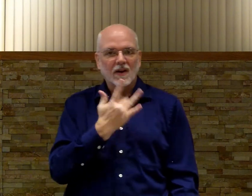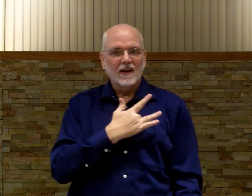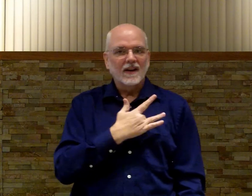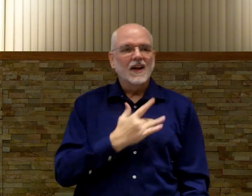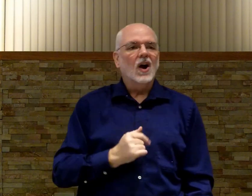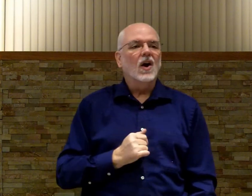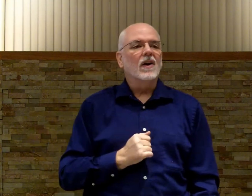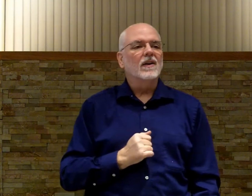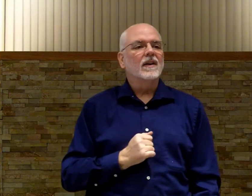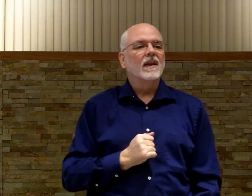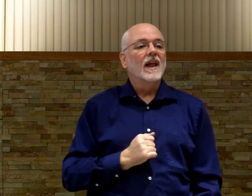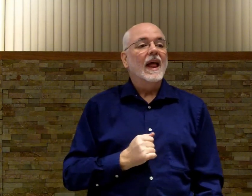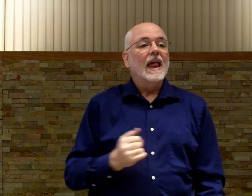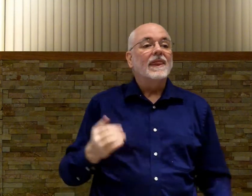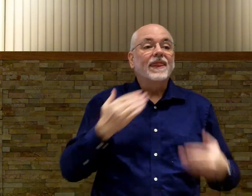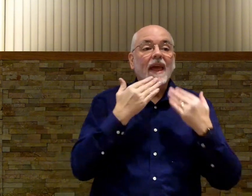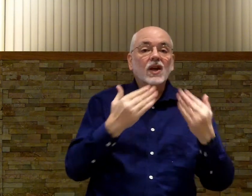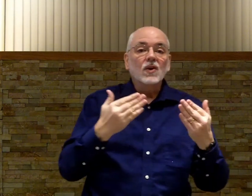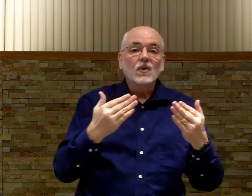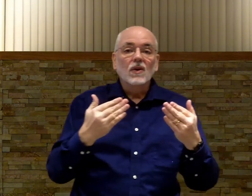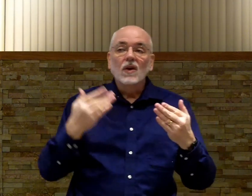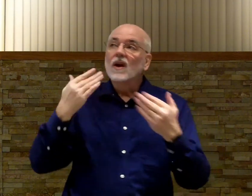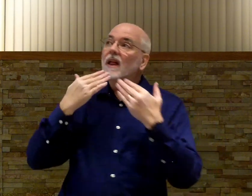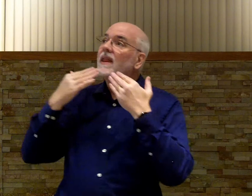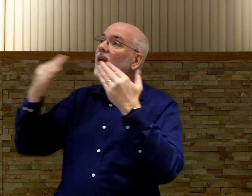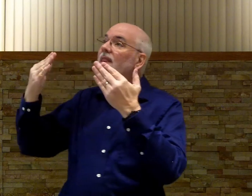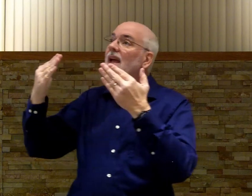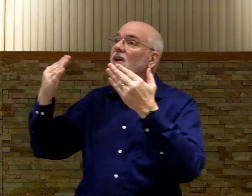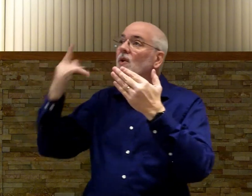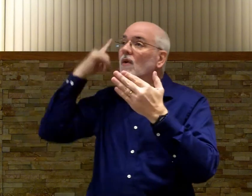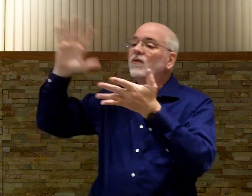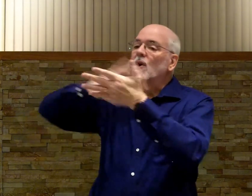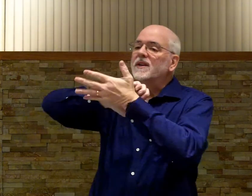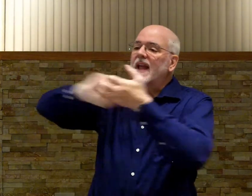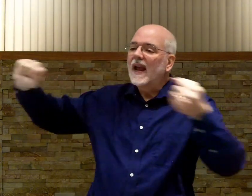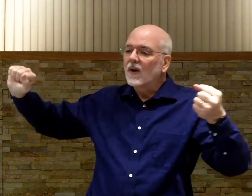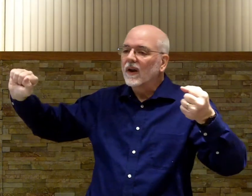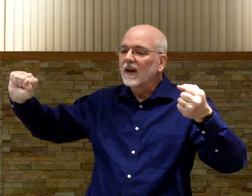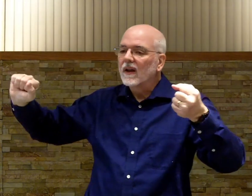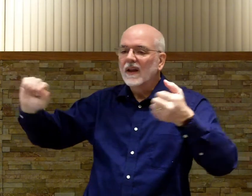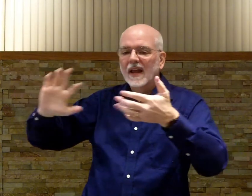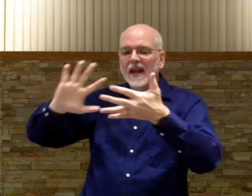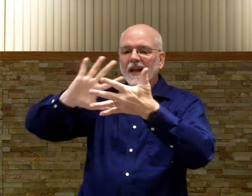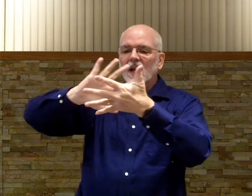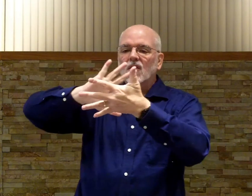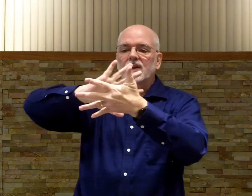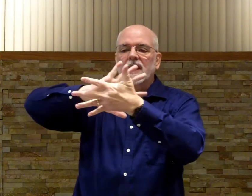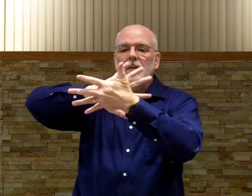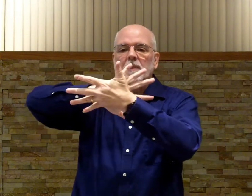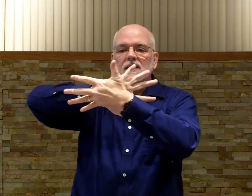All right? Heart. Thank you. Thank you for tearing. You're going to take a piece